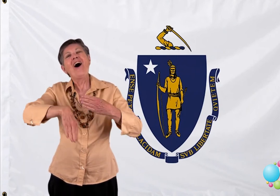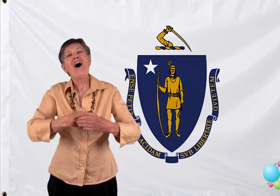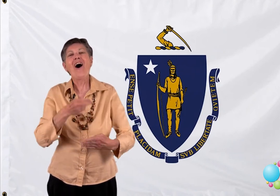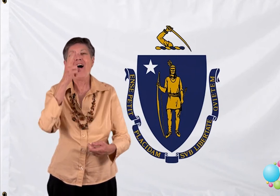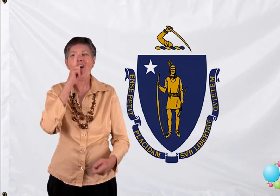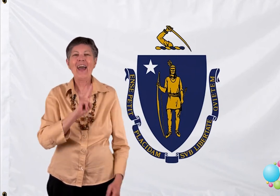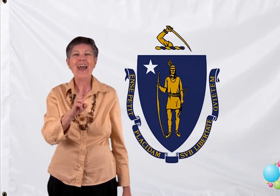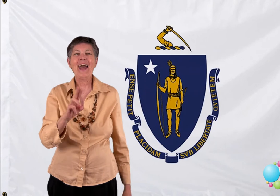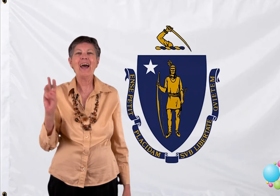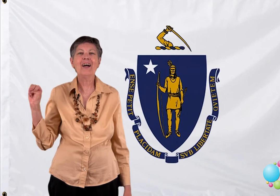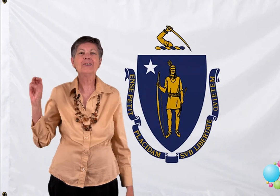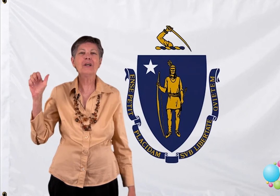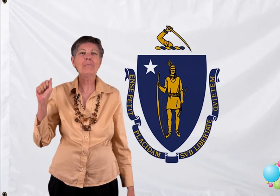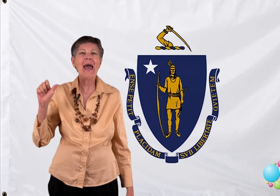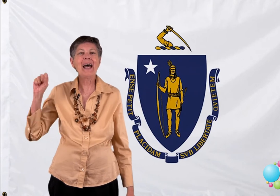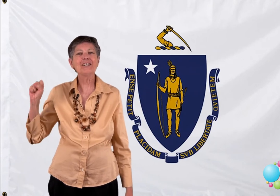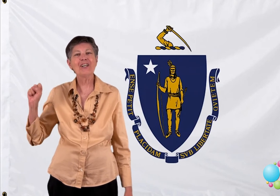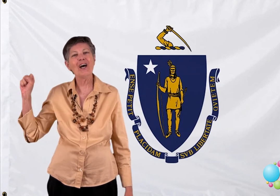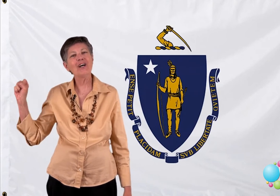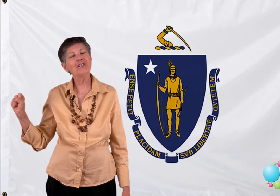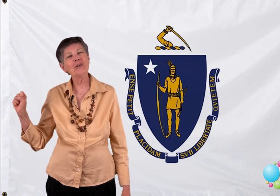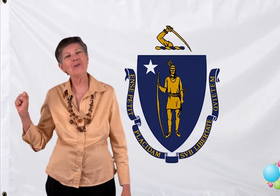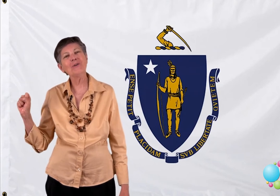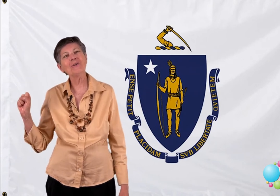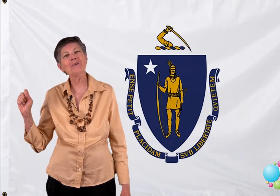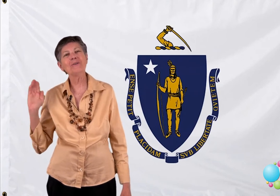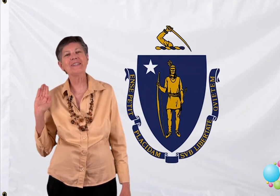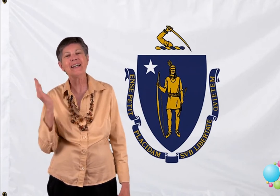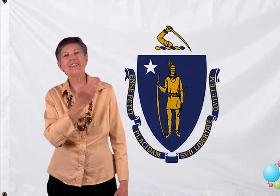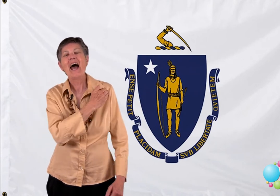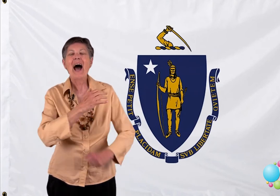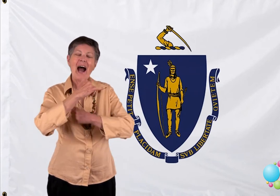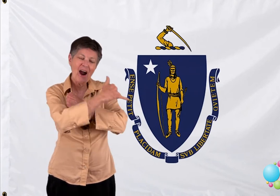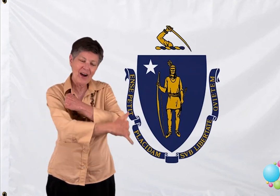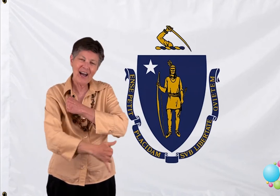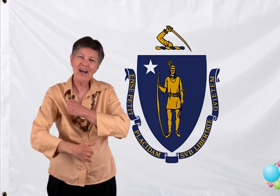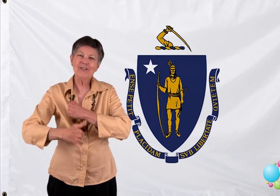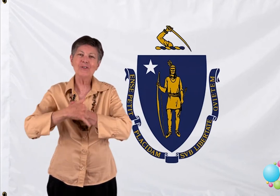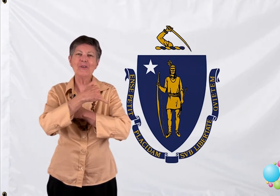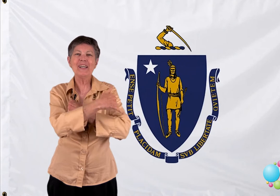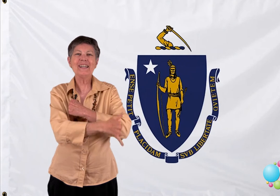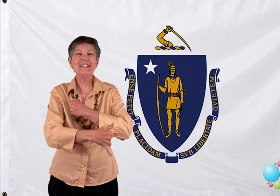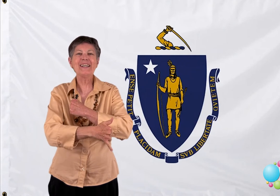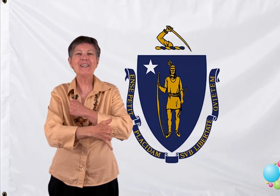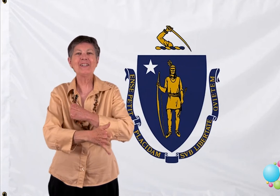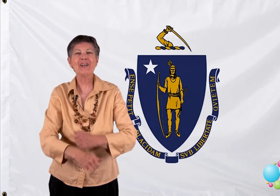All hail to Massachusetts, our country tis